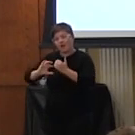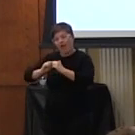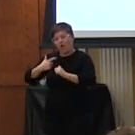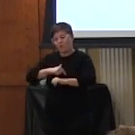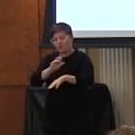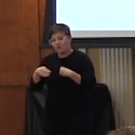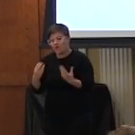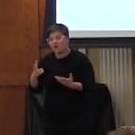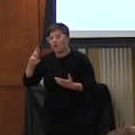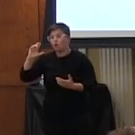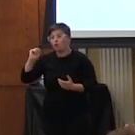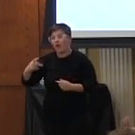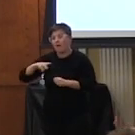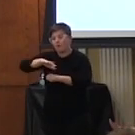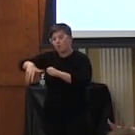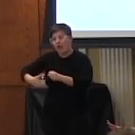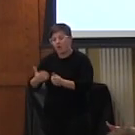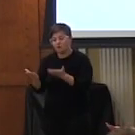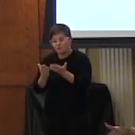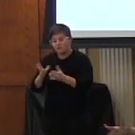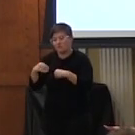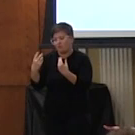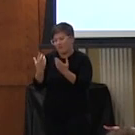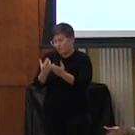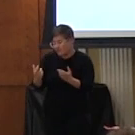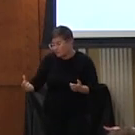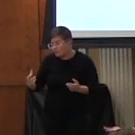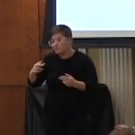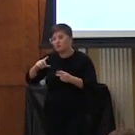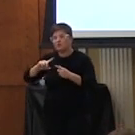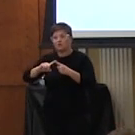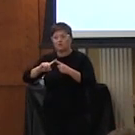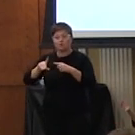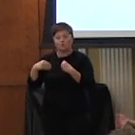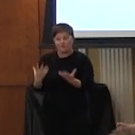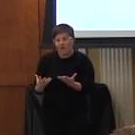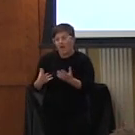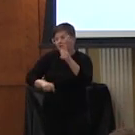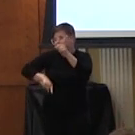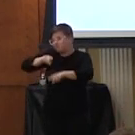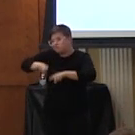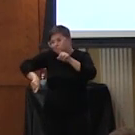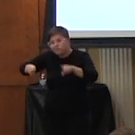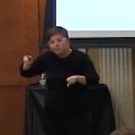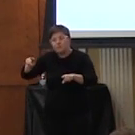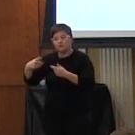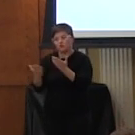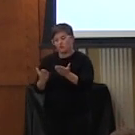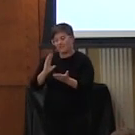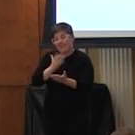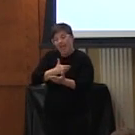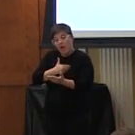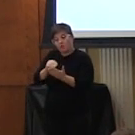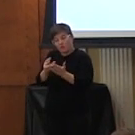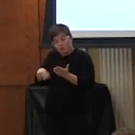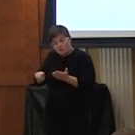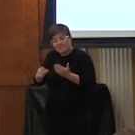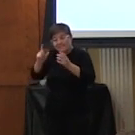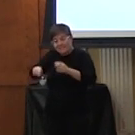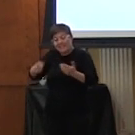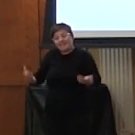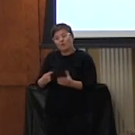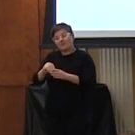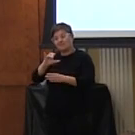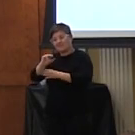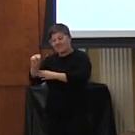services to provide resources to provide an array of services that our students need to succeed in cincinnati